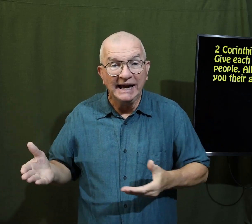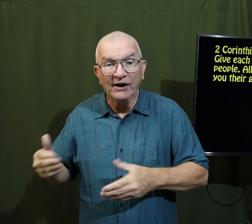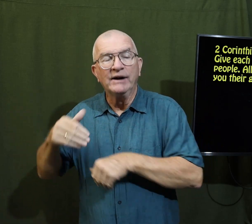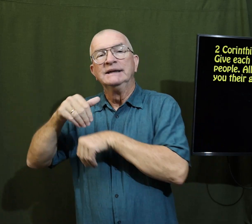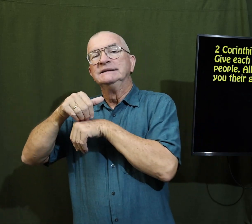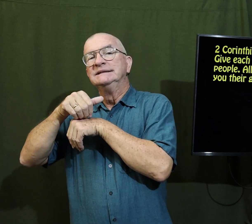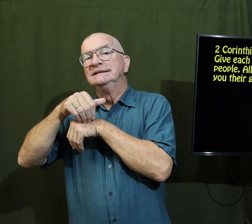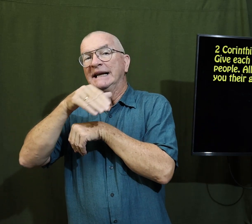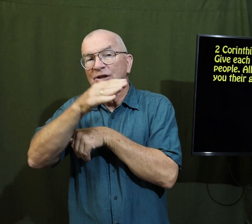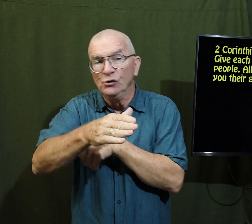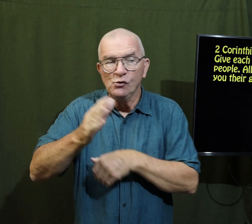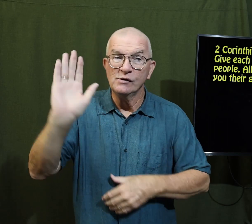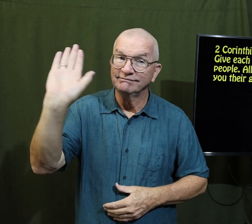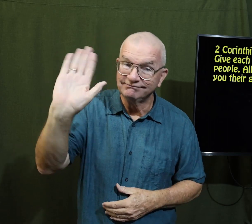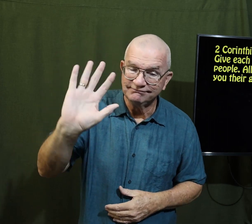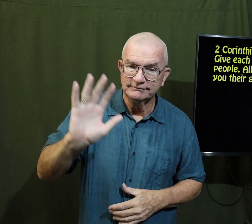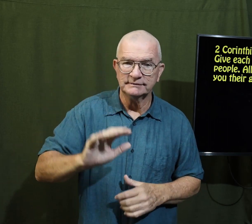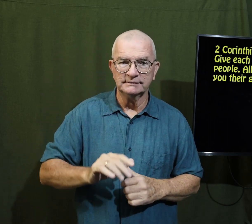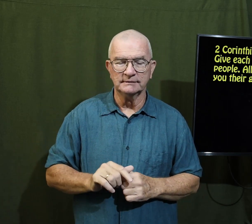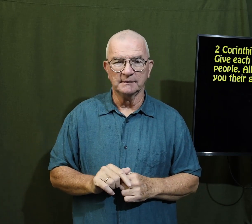people here send you their greetings